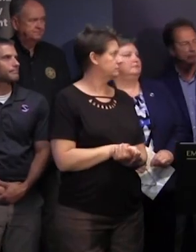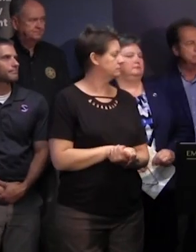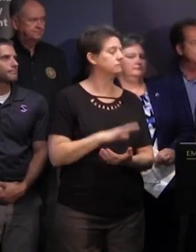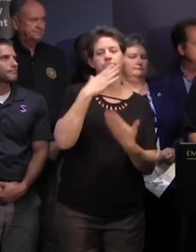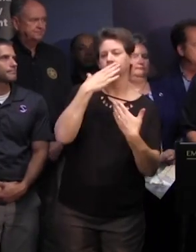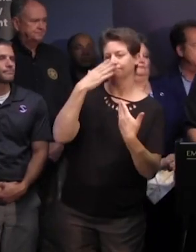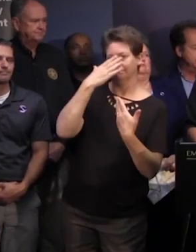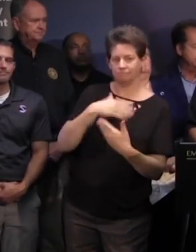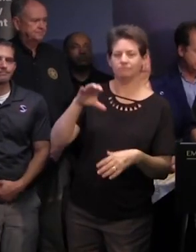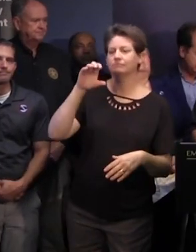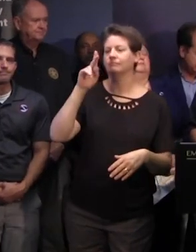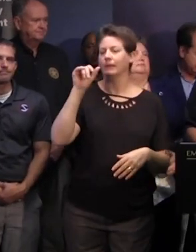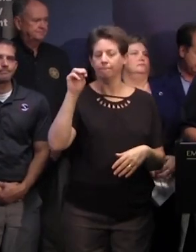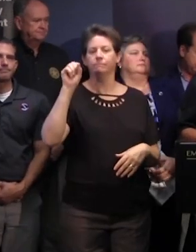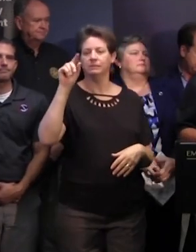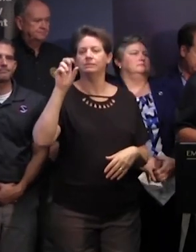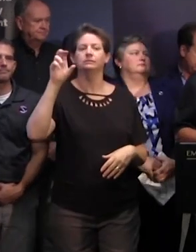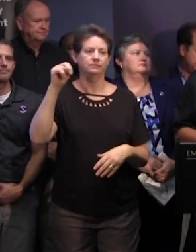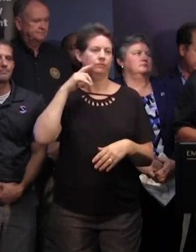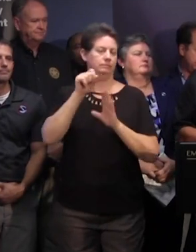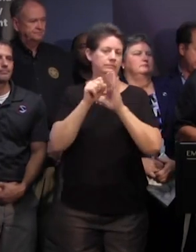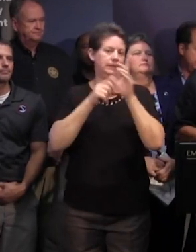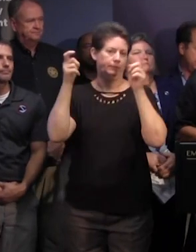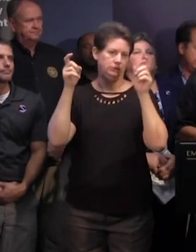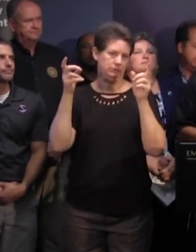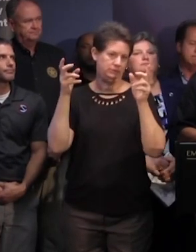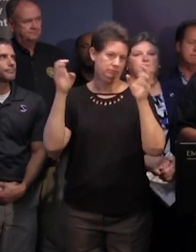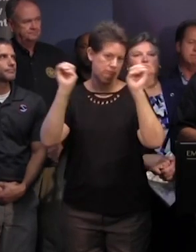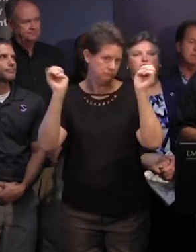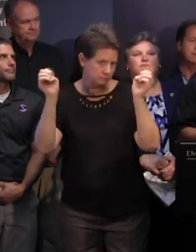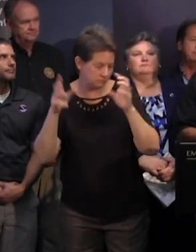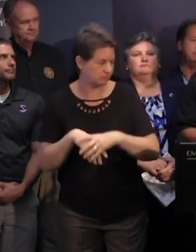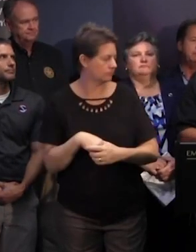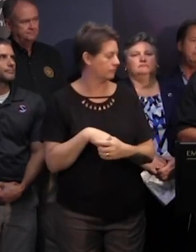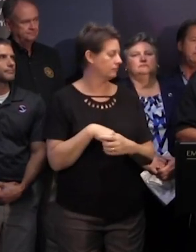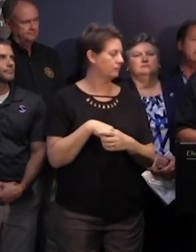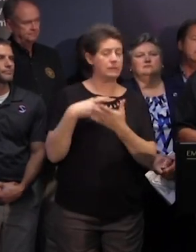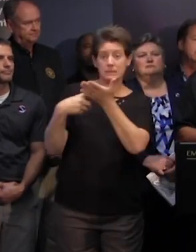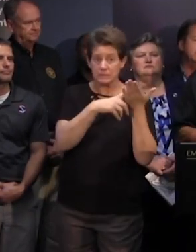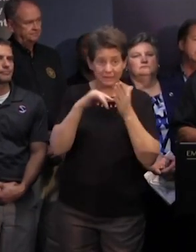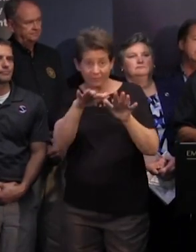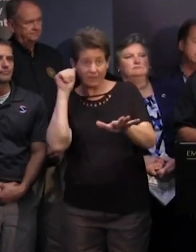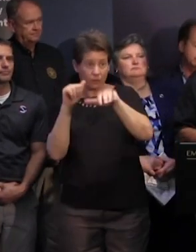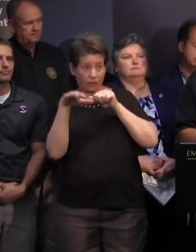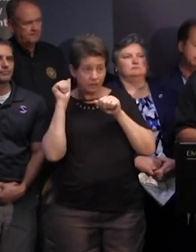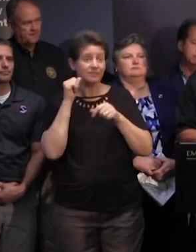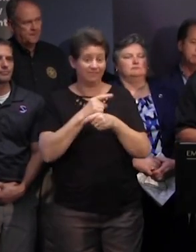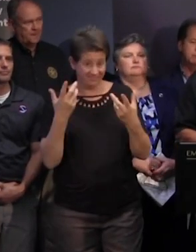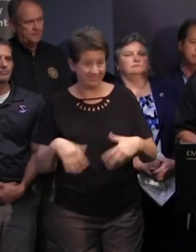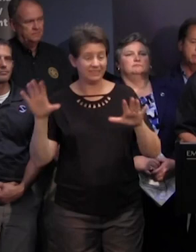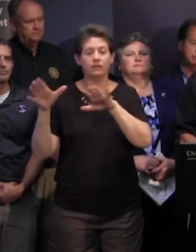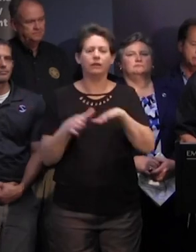thank you sir kim stenson from the state emergency management division uh we've talked about the evacuation piece now we need to talk a little bit about